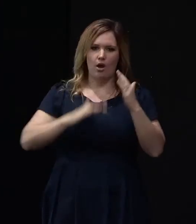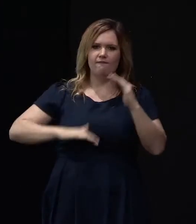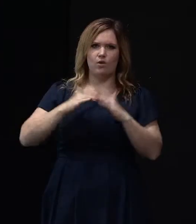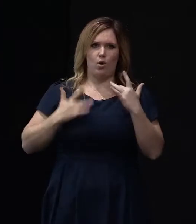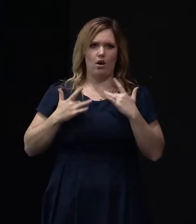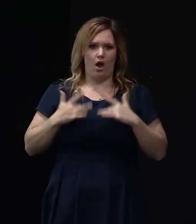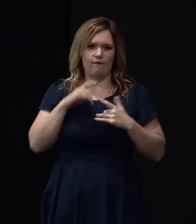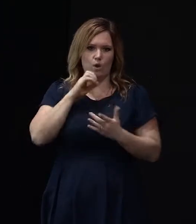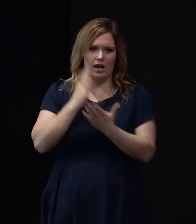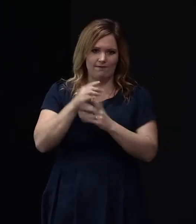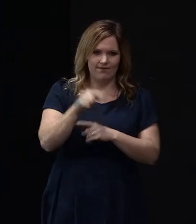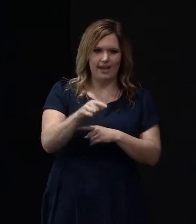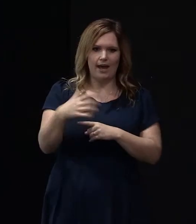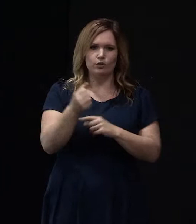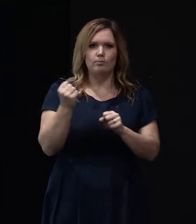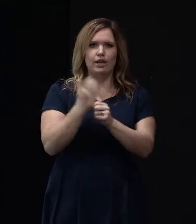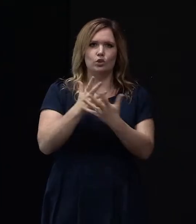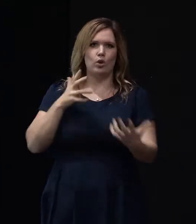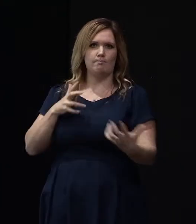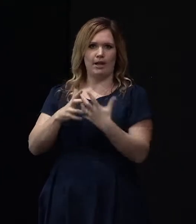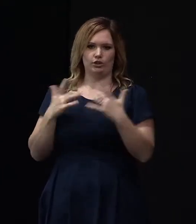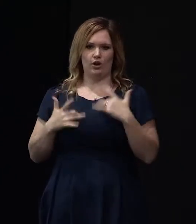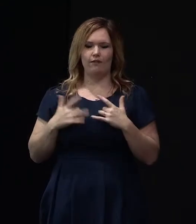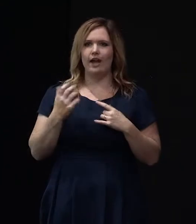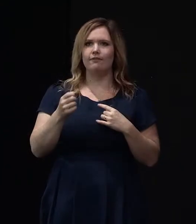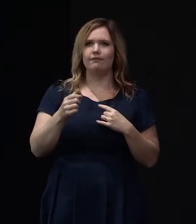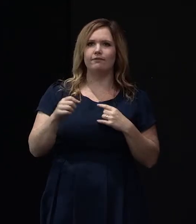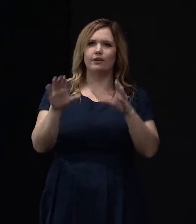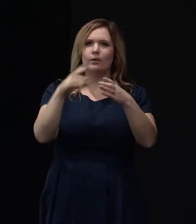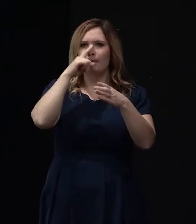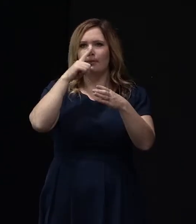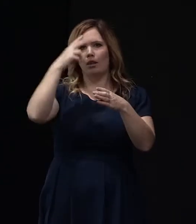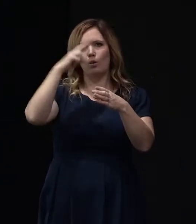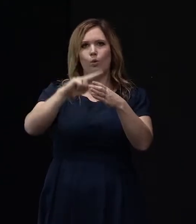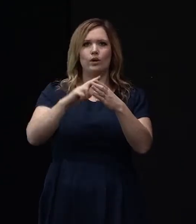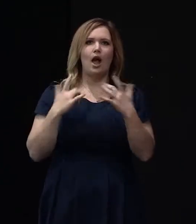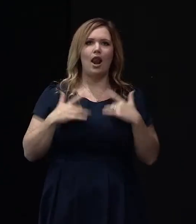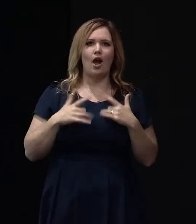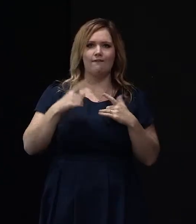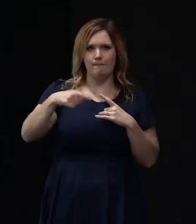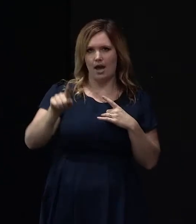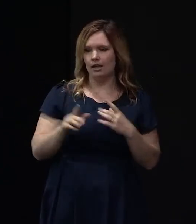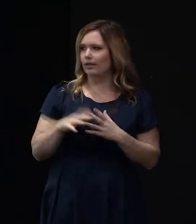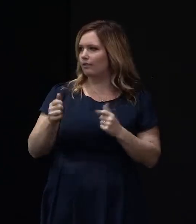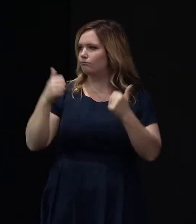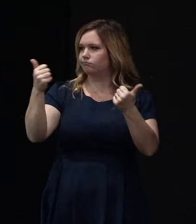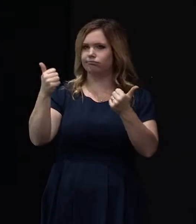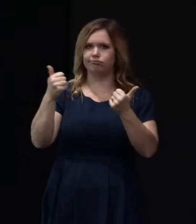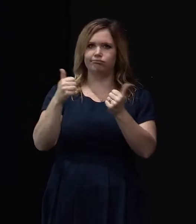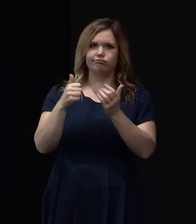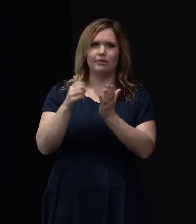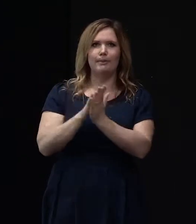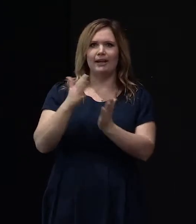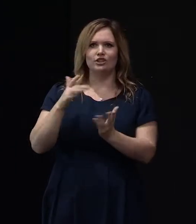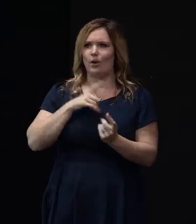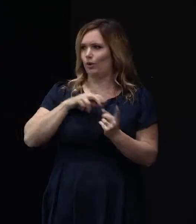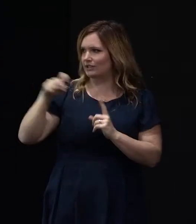there's a crowd who have got a standout here called Life Mark, and they have some very good publications. I won't step down again because